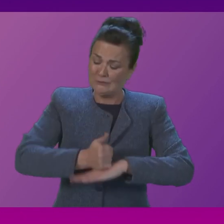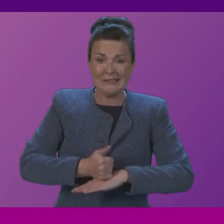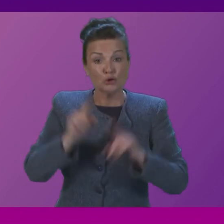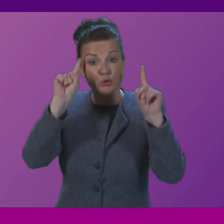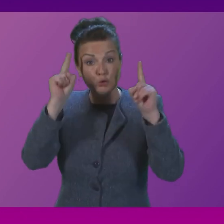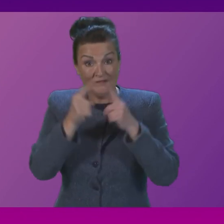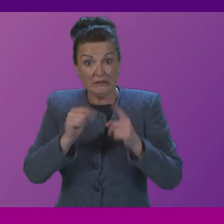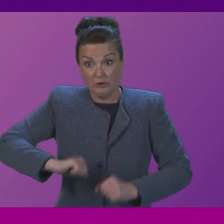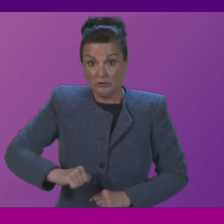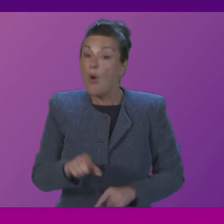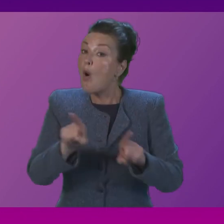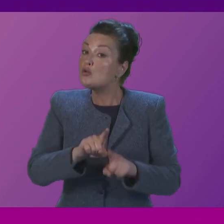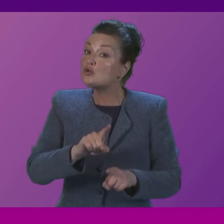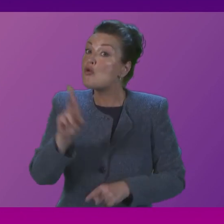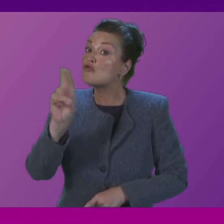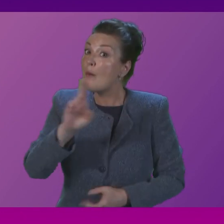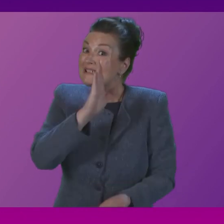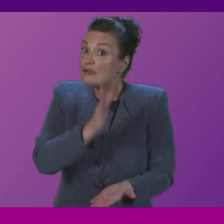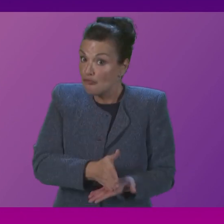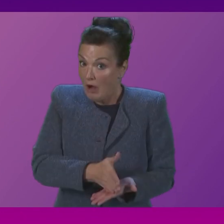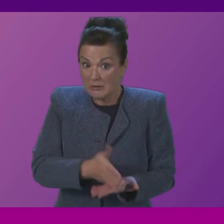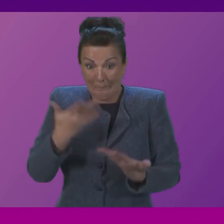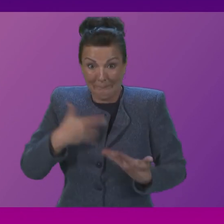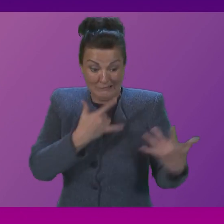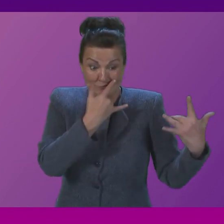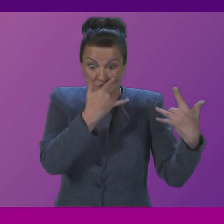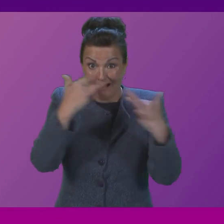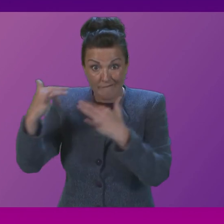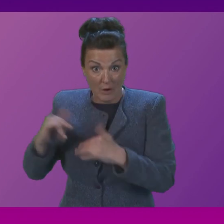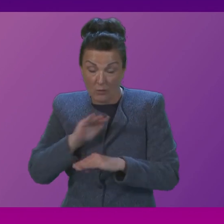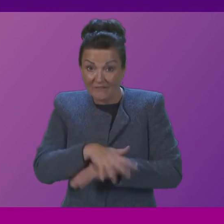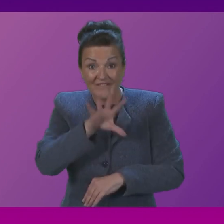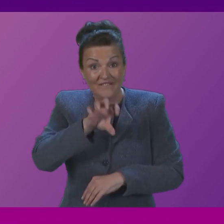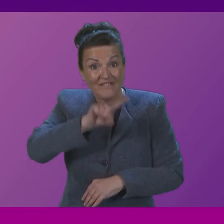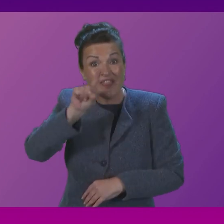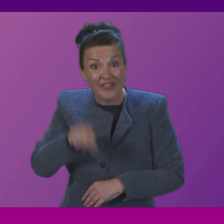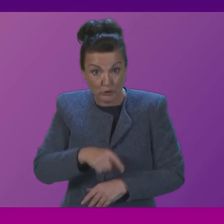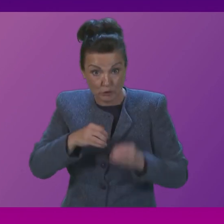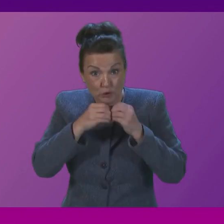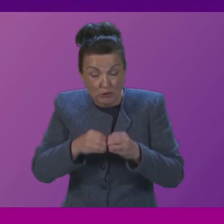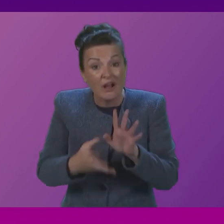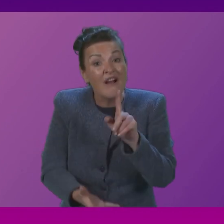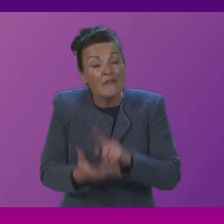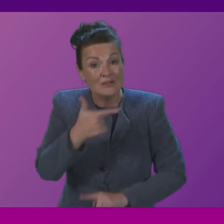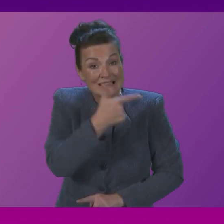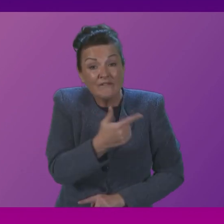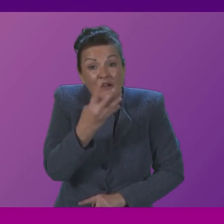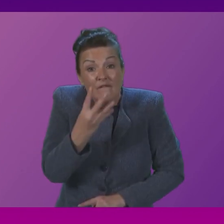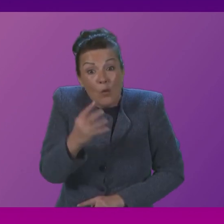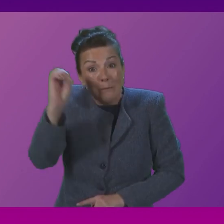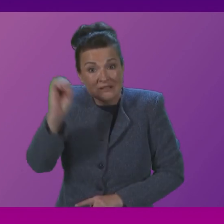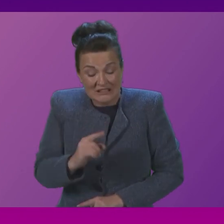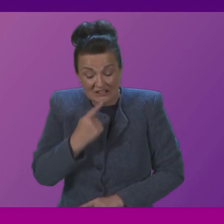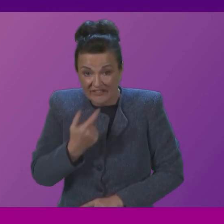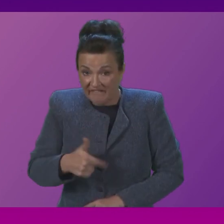and the robertson trust surveyed over 15,000 students and found that 74% reported low well